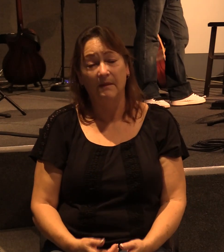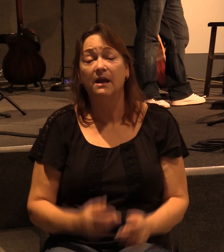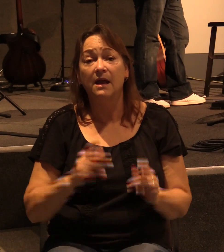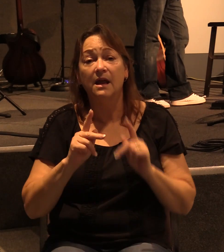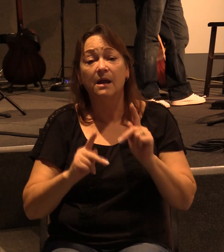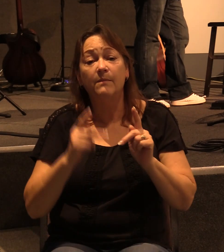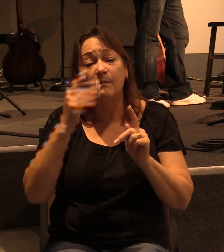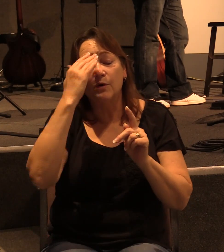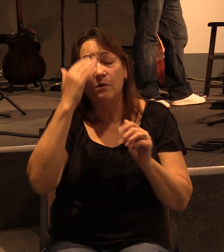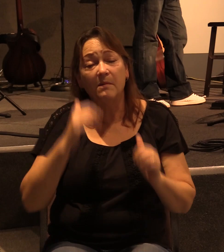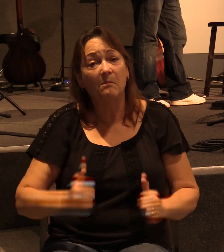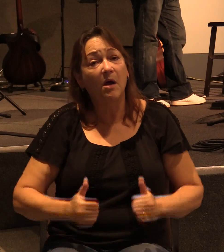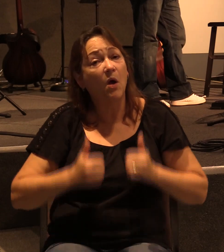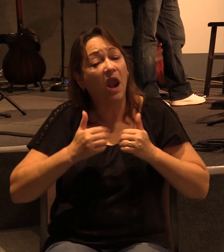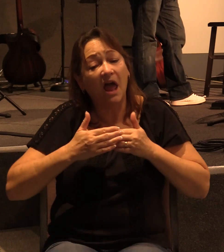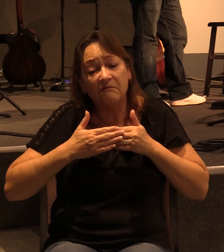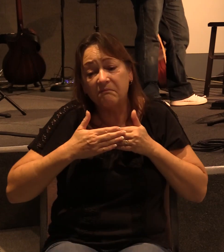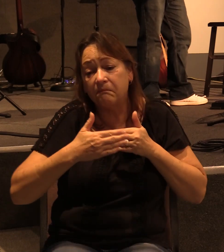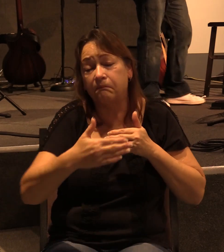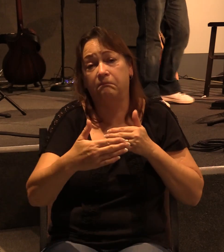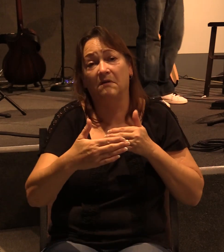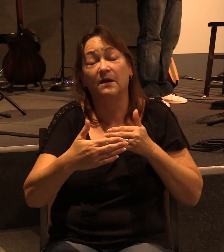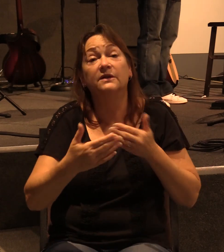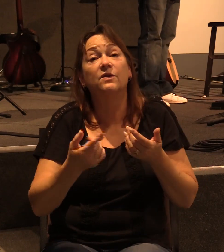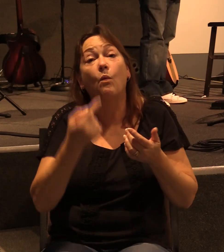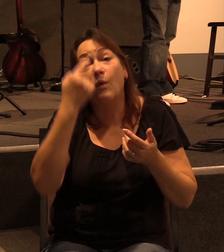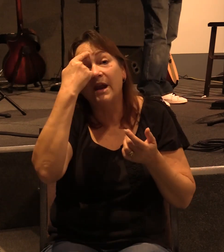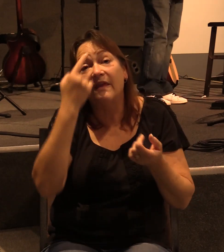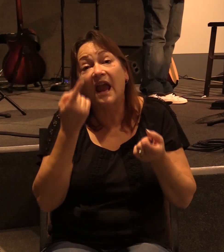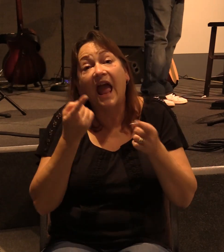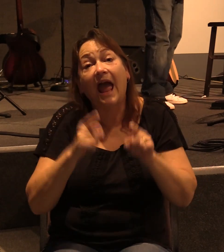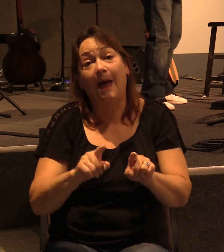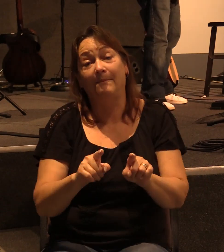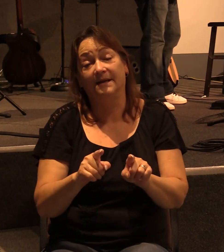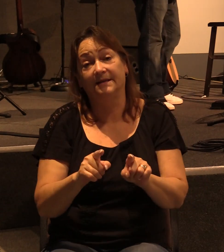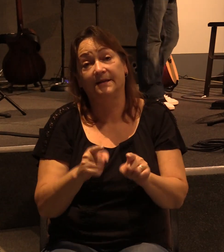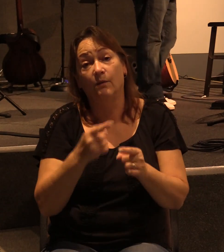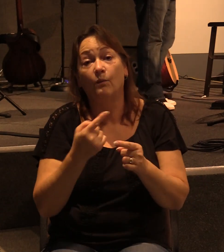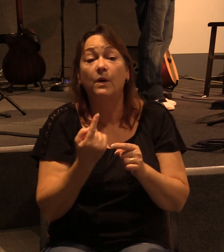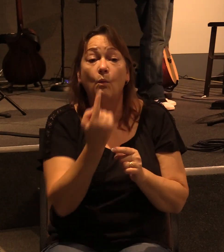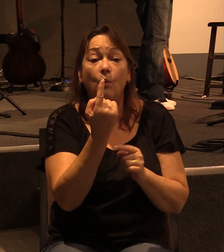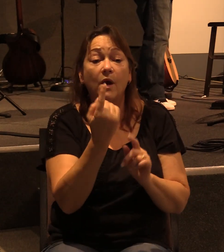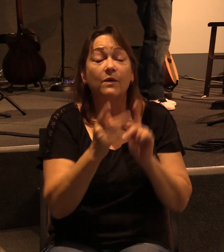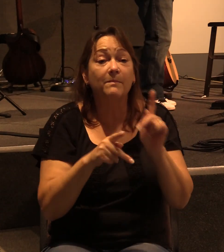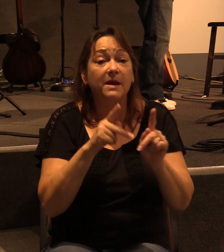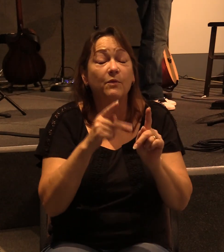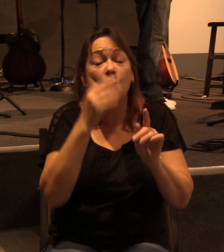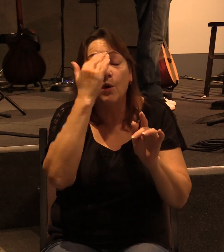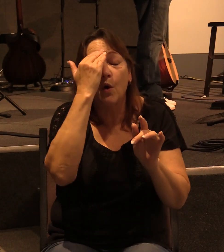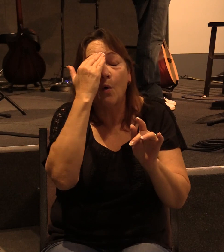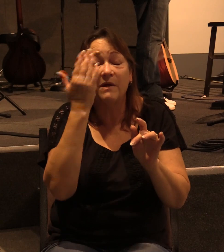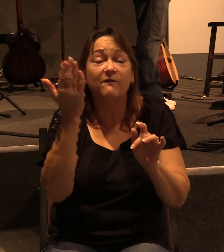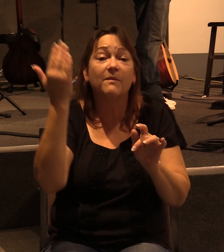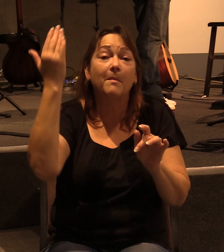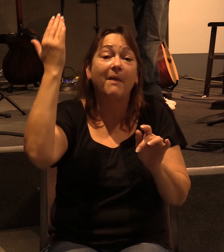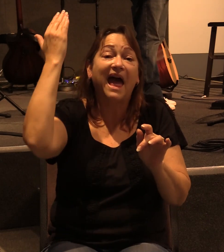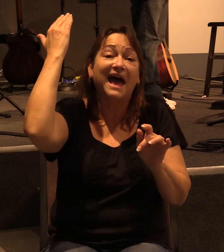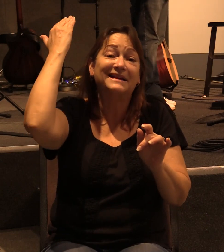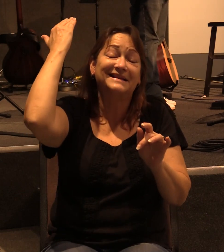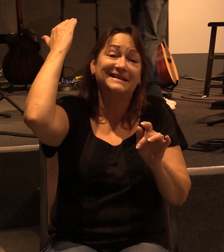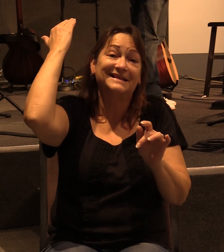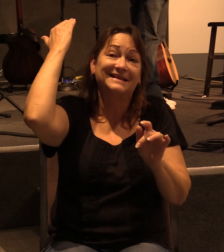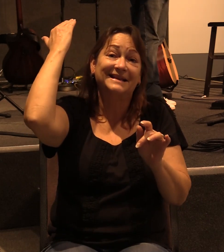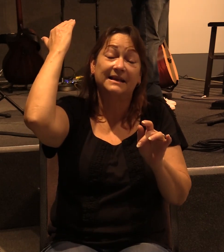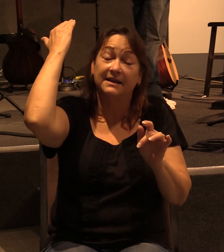People knew me my whole life that way, and so what do you think happens when one of those people who know me from the past